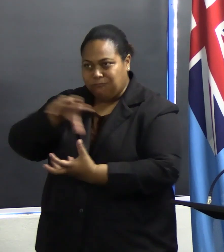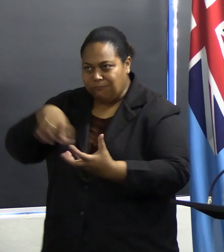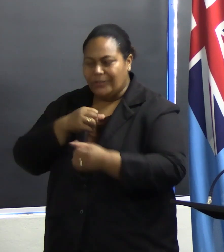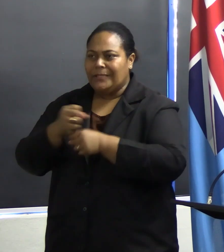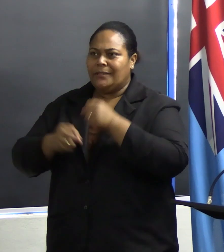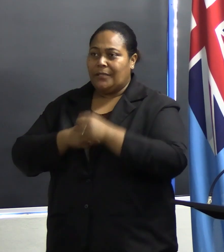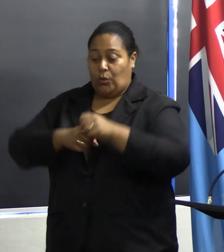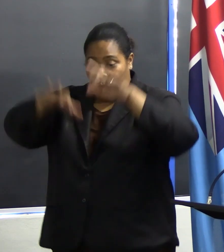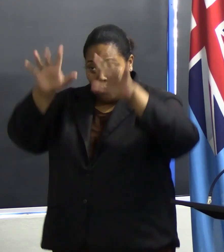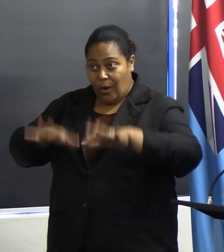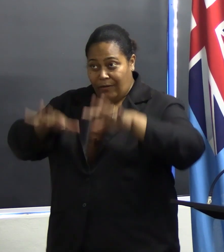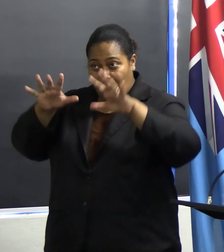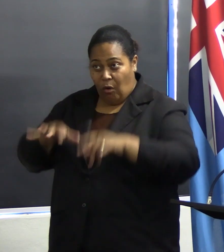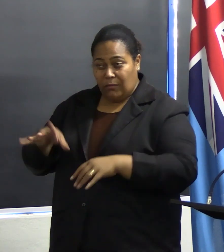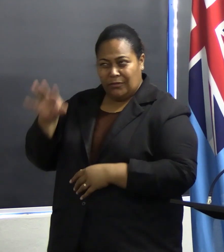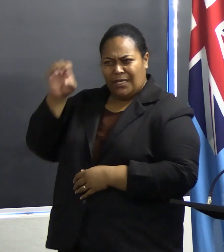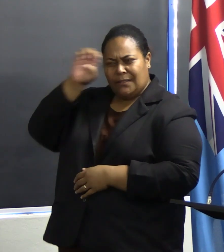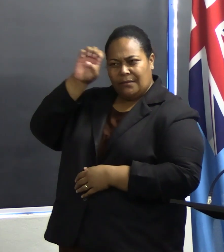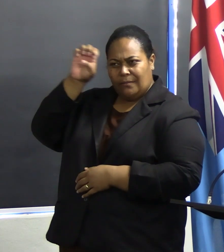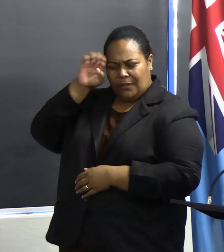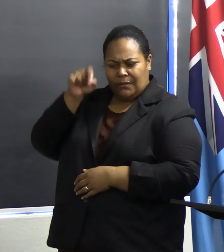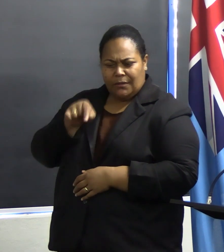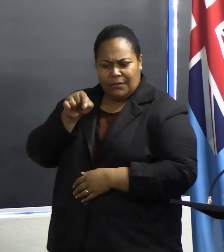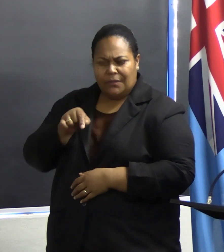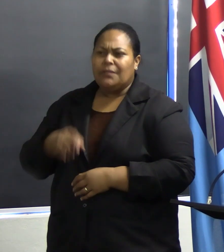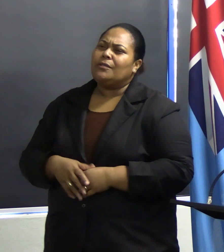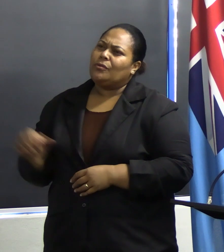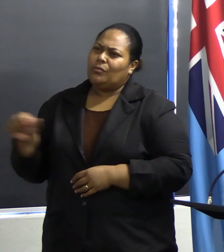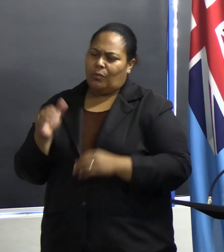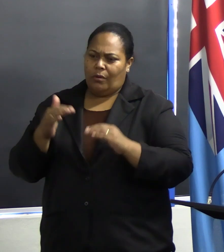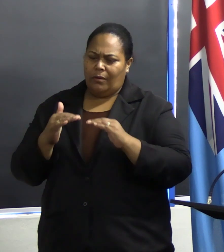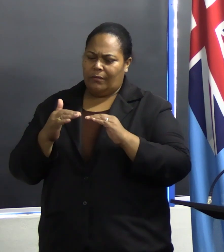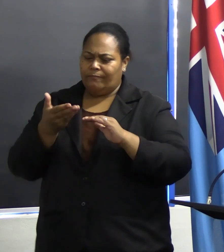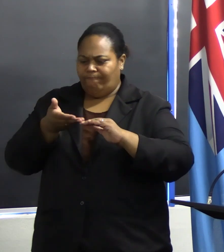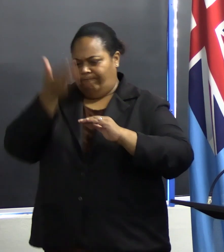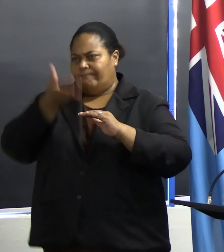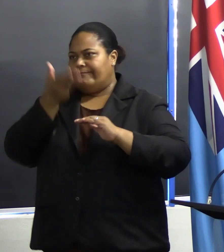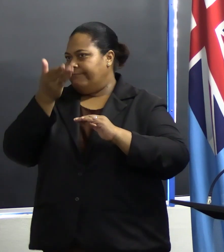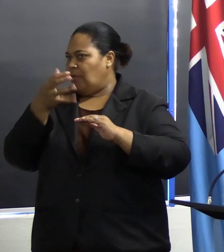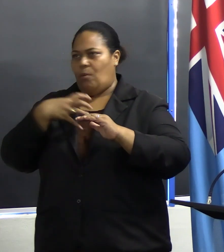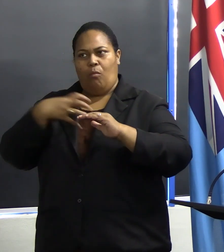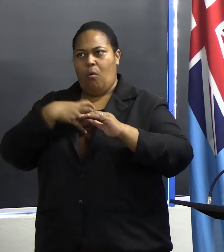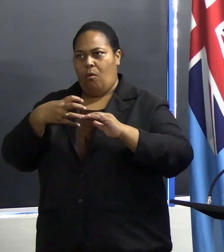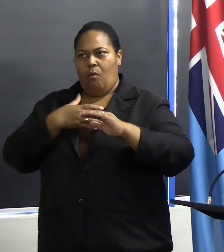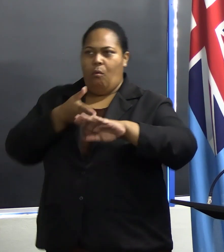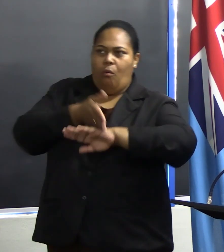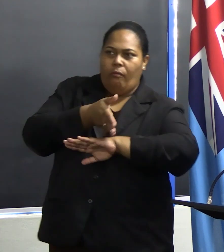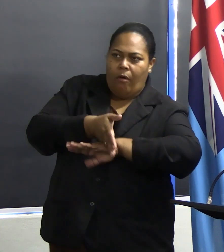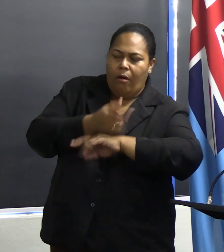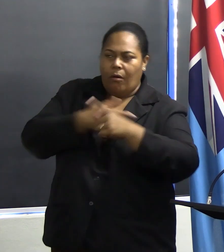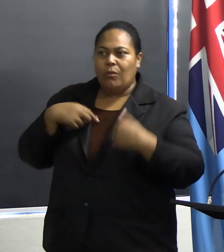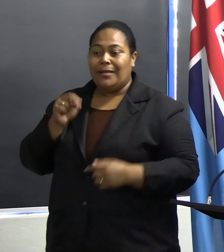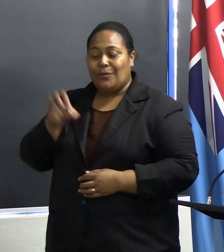the rainfall prediction for the duration of the cyclone season is above average rainfall. That means we should